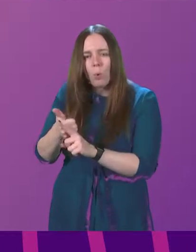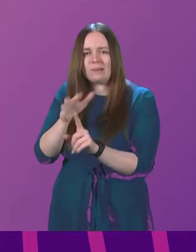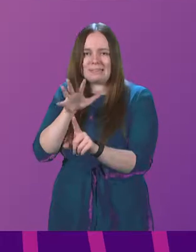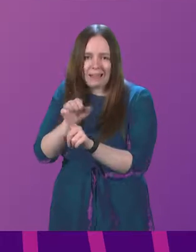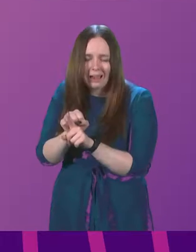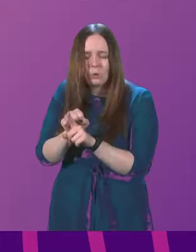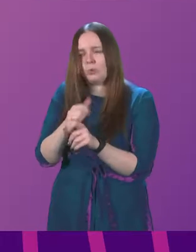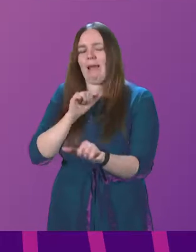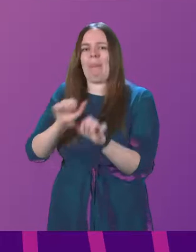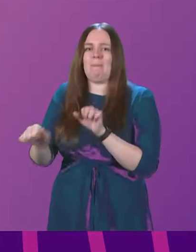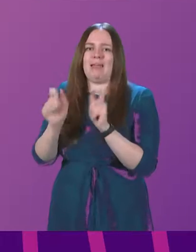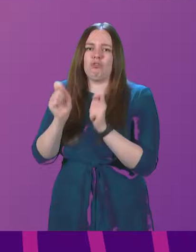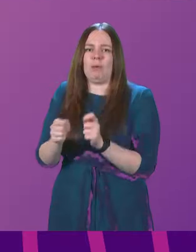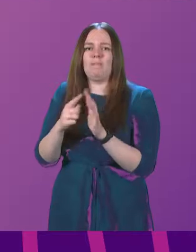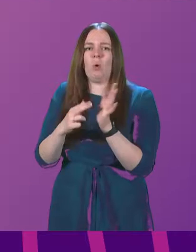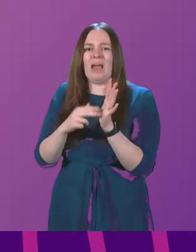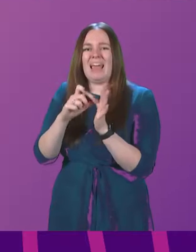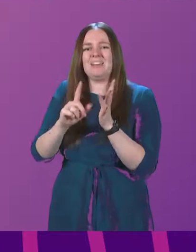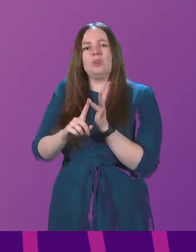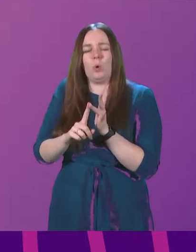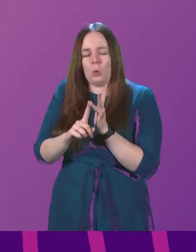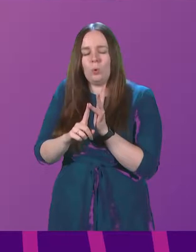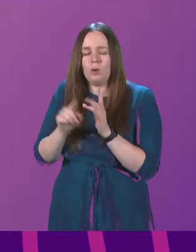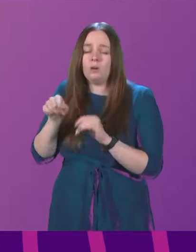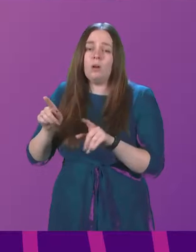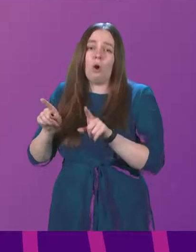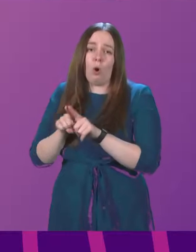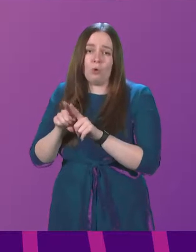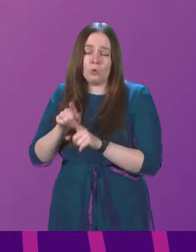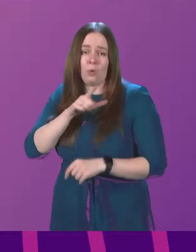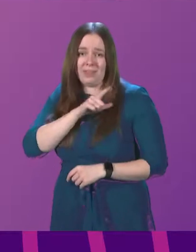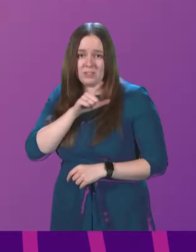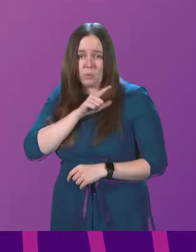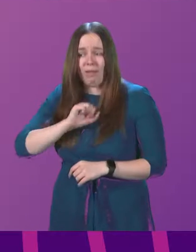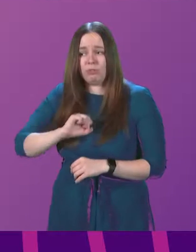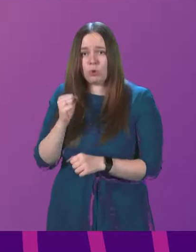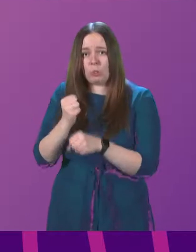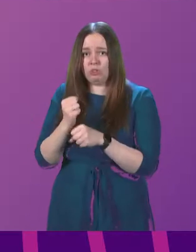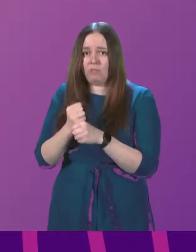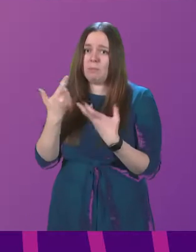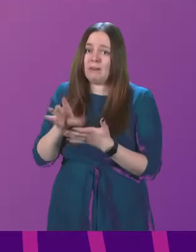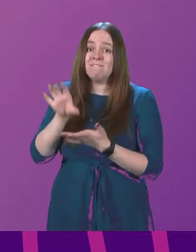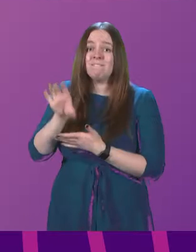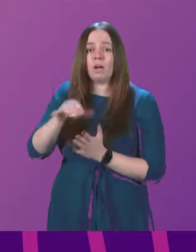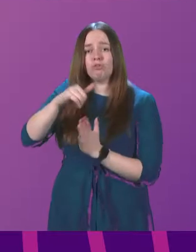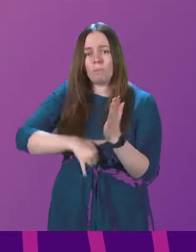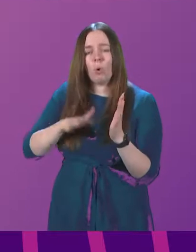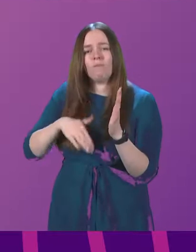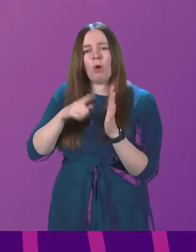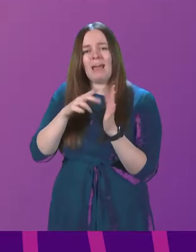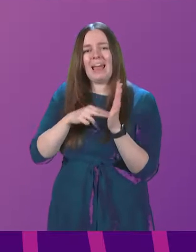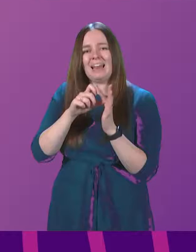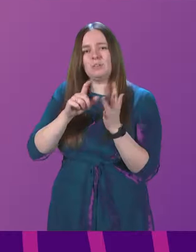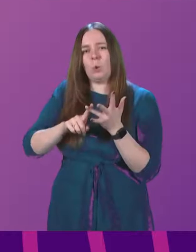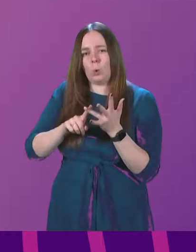possible treatment for endometriosis. This is also the reason why the Scottish Government funded the report from Endometriosis